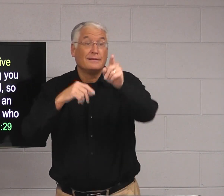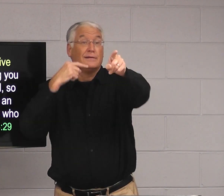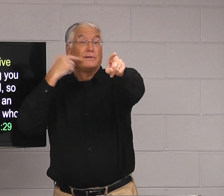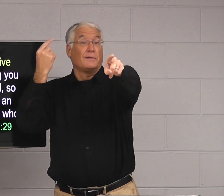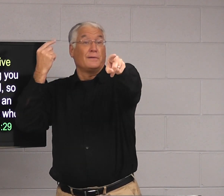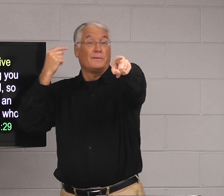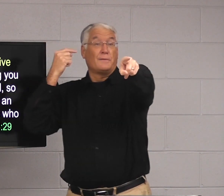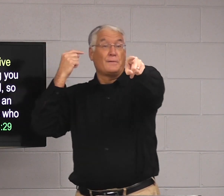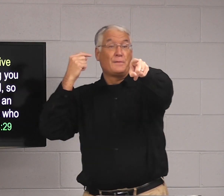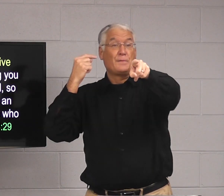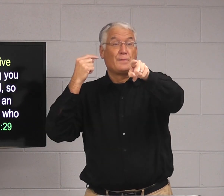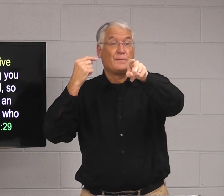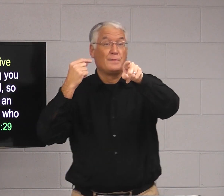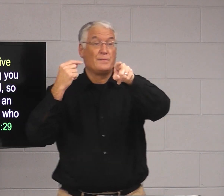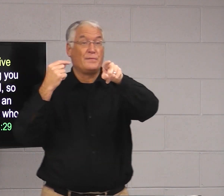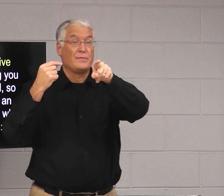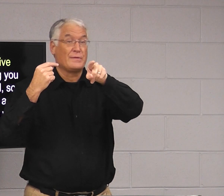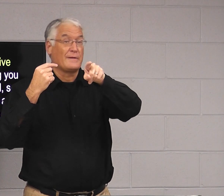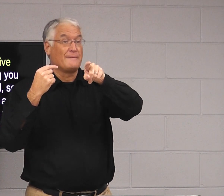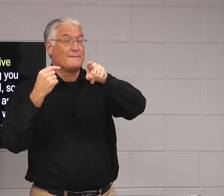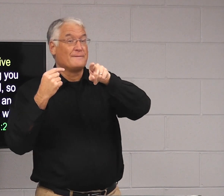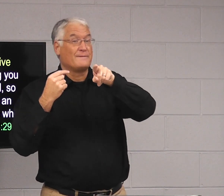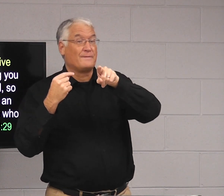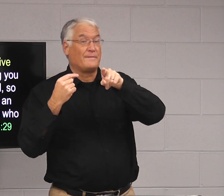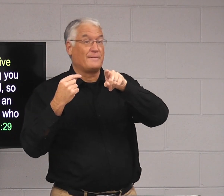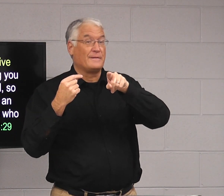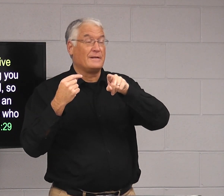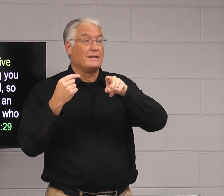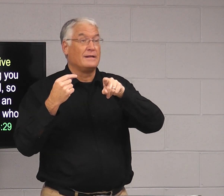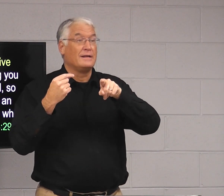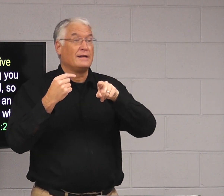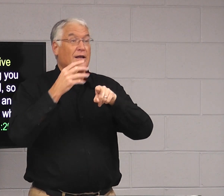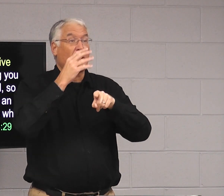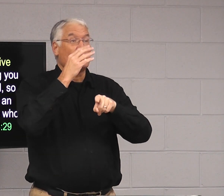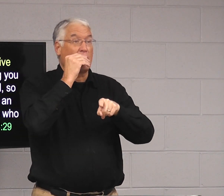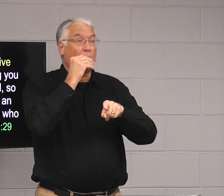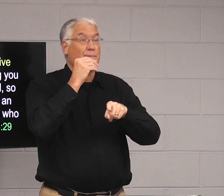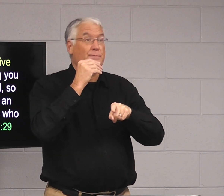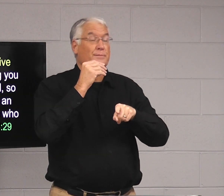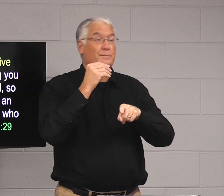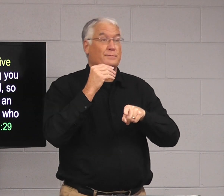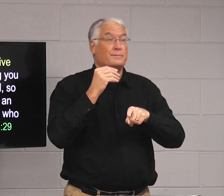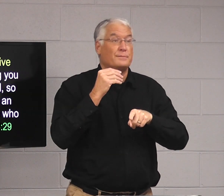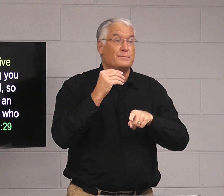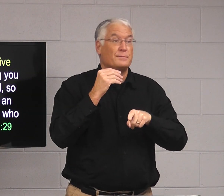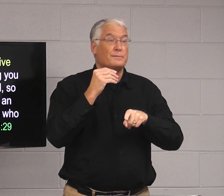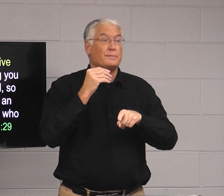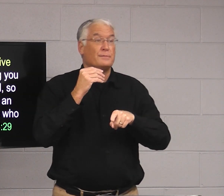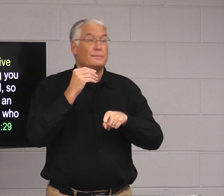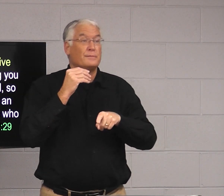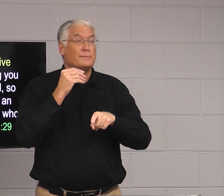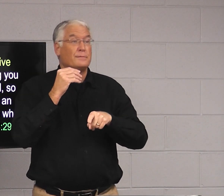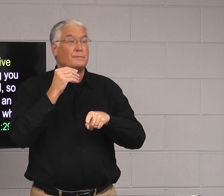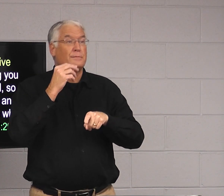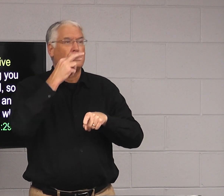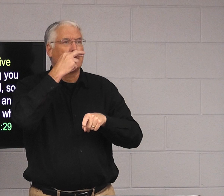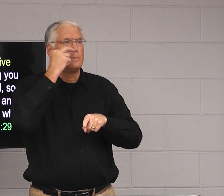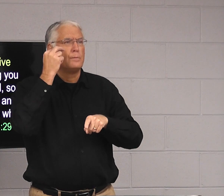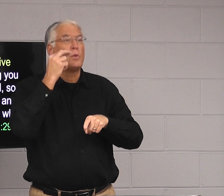deeper. You're saying shut up. You're saying shut up. It's rude. Rude. Rude. Rude.